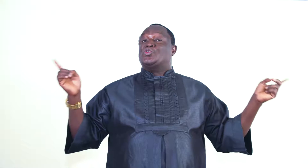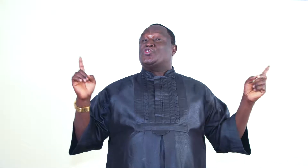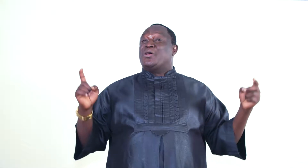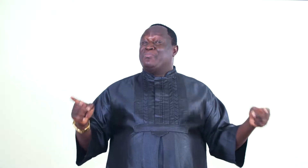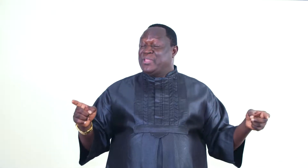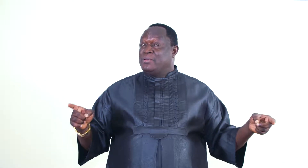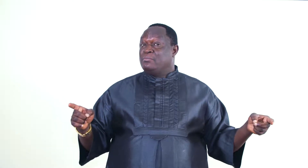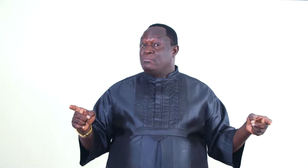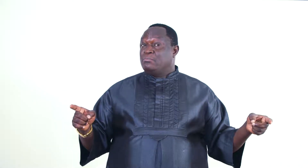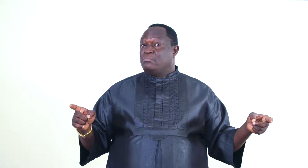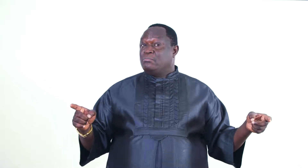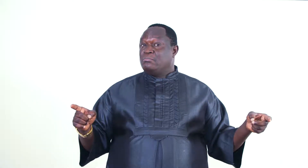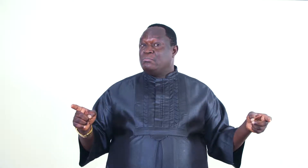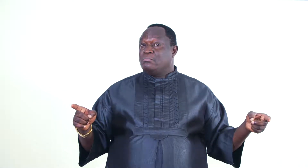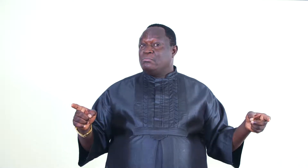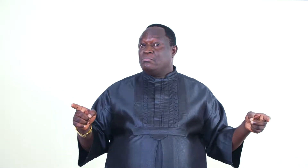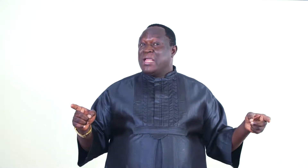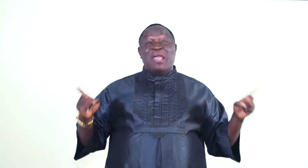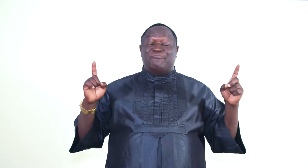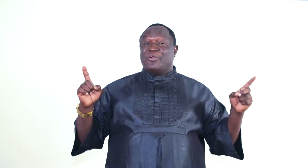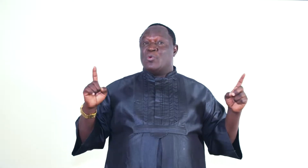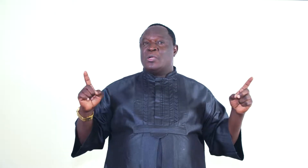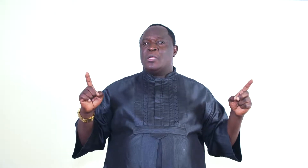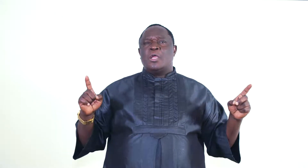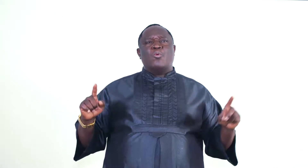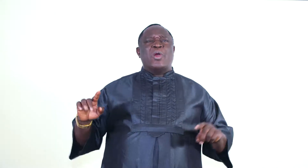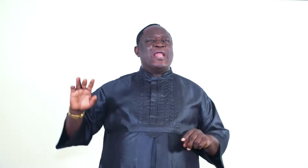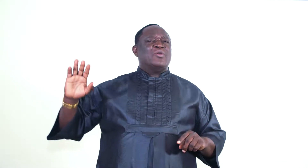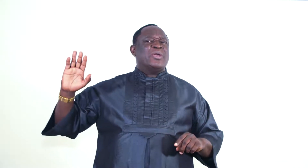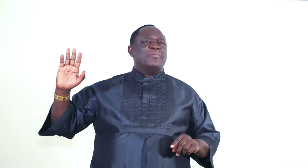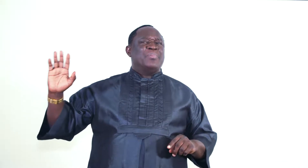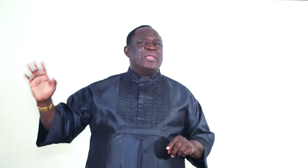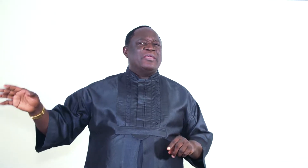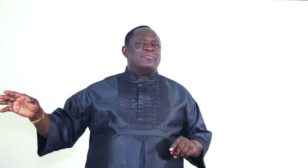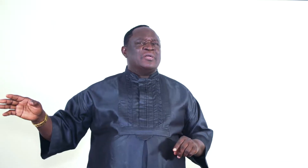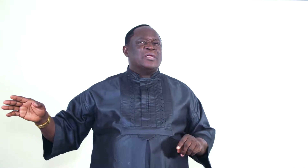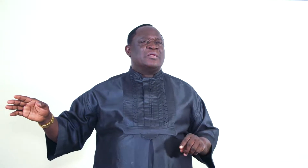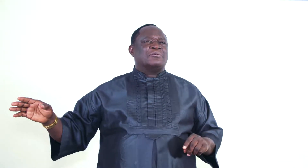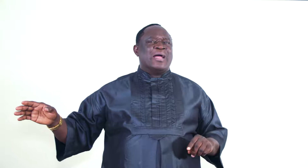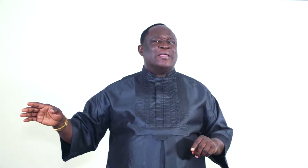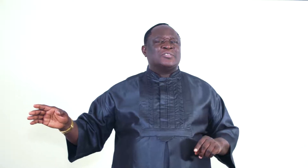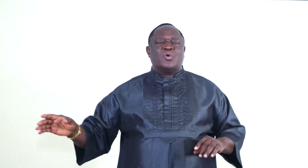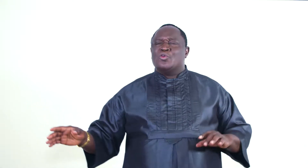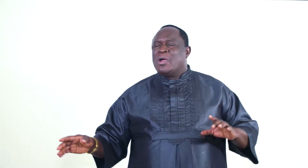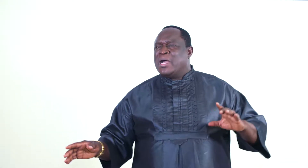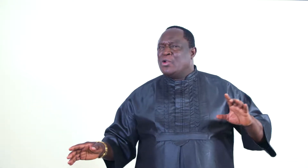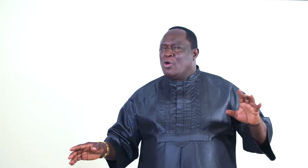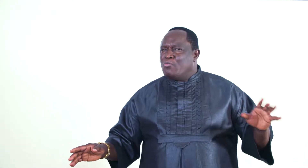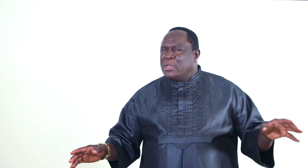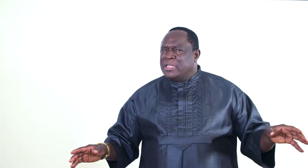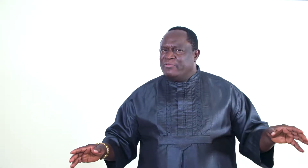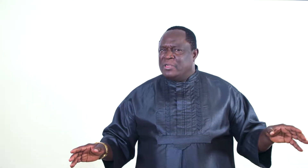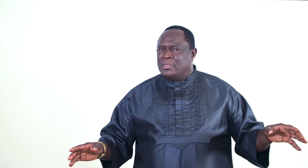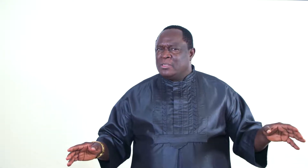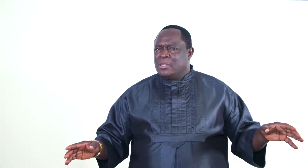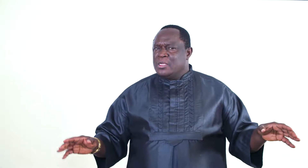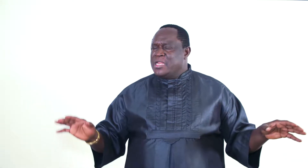something. Everyone, whether you are a believer in Christ or you are an unbeliever, the